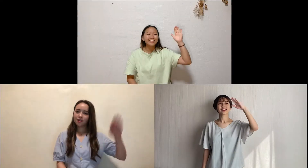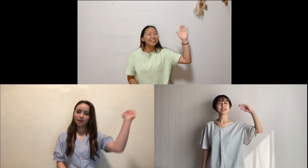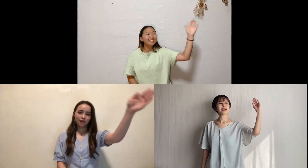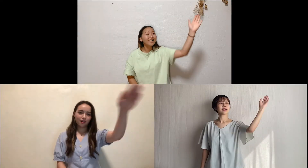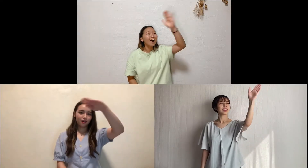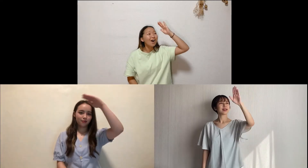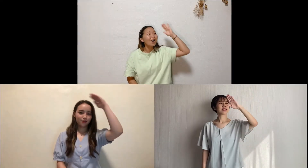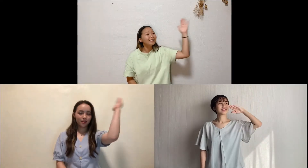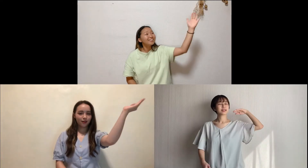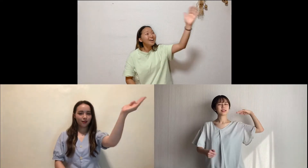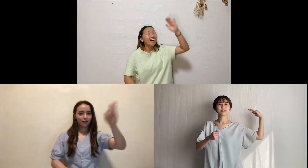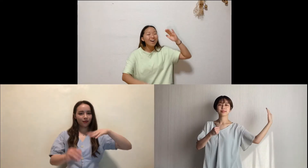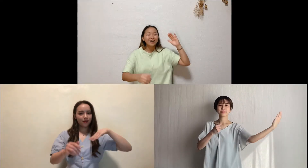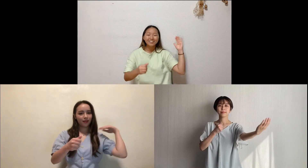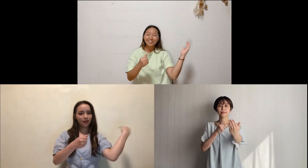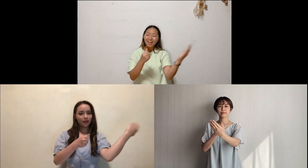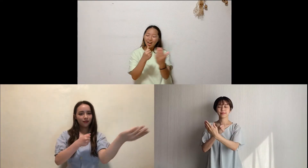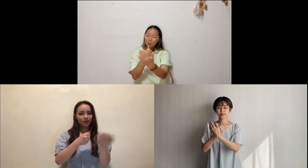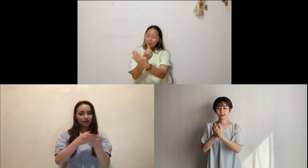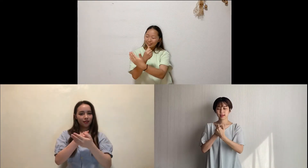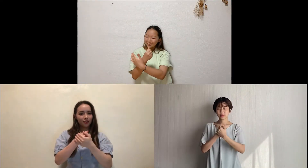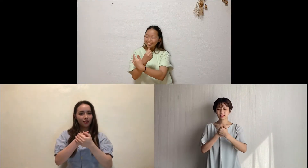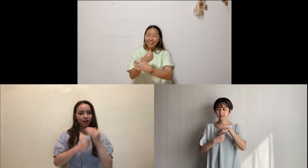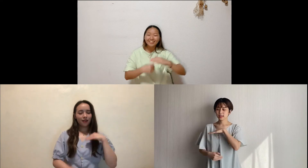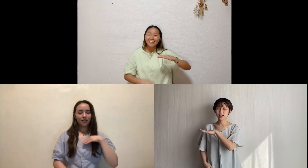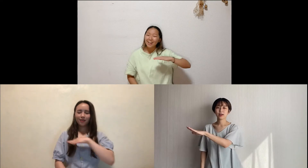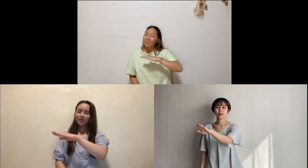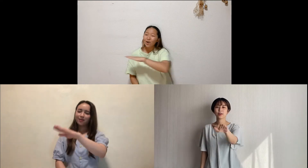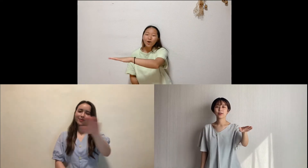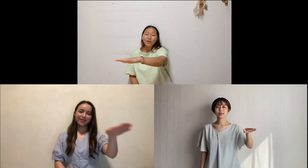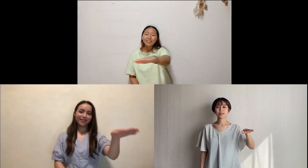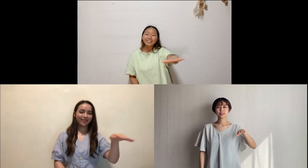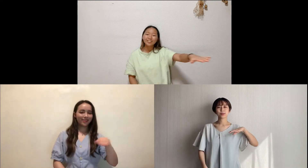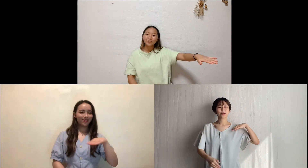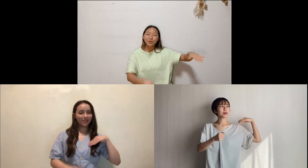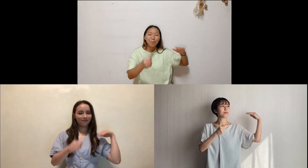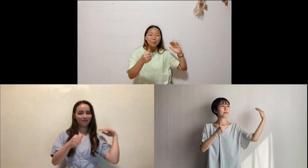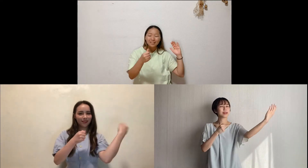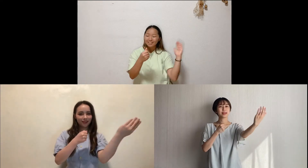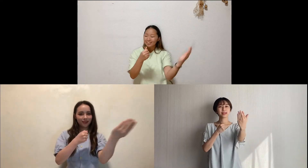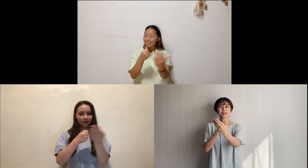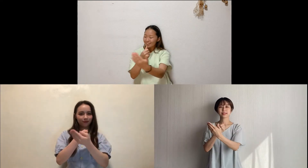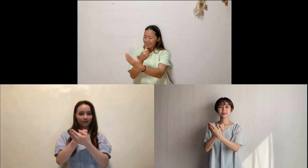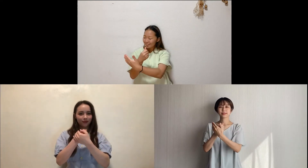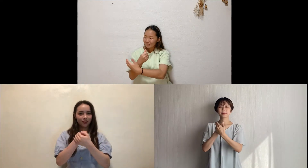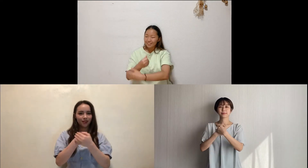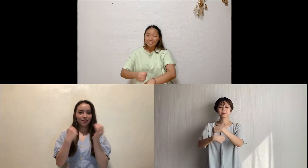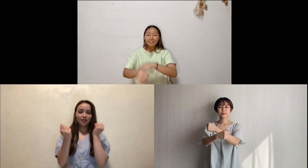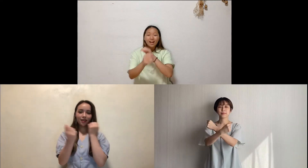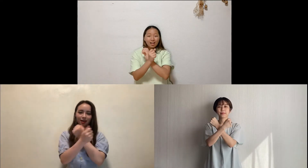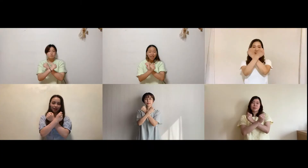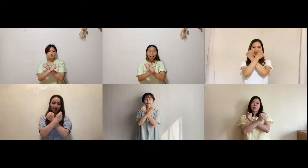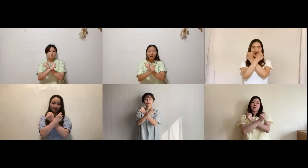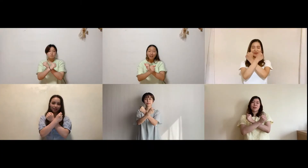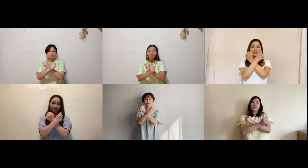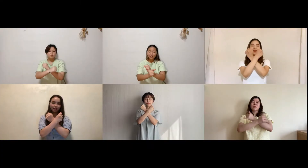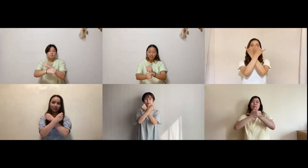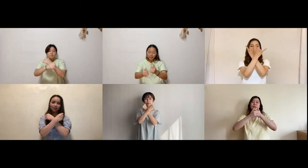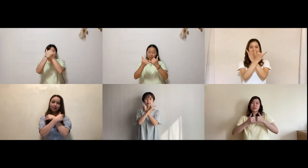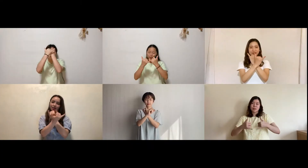are the arms that hold the heavens They are holding you and me These are the hands that heal